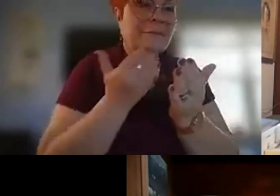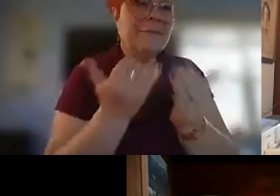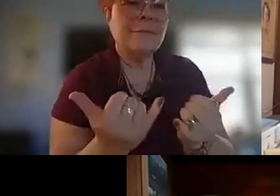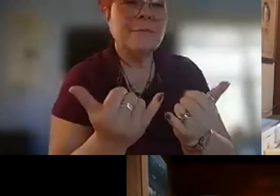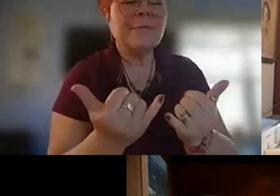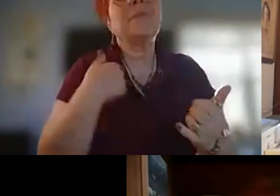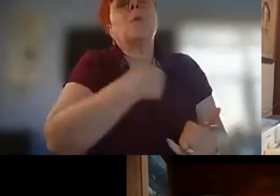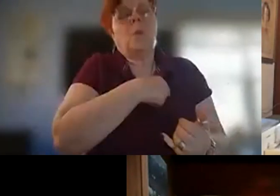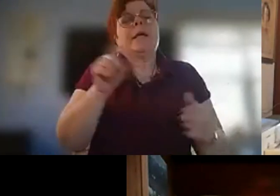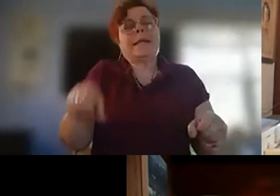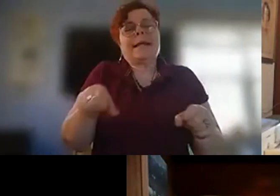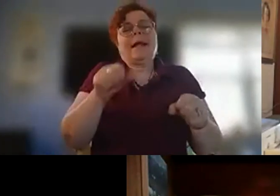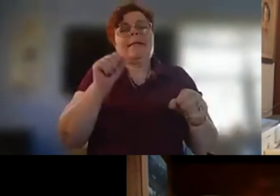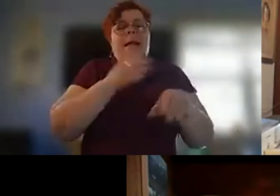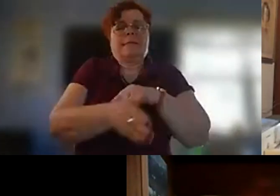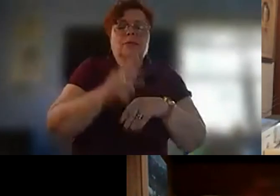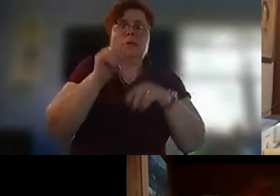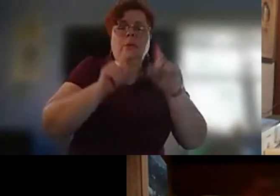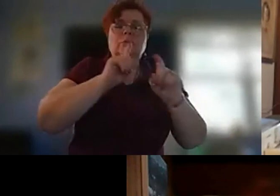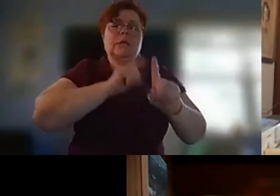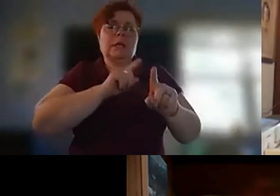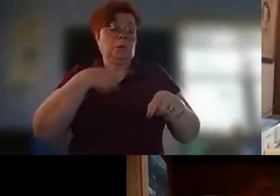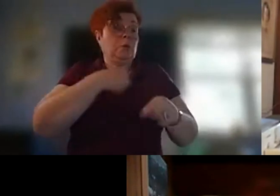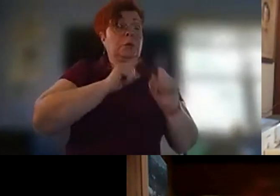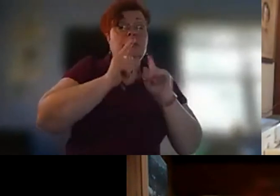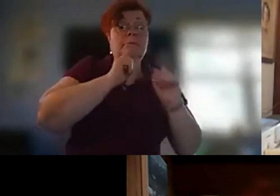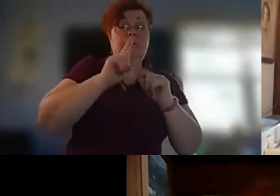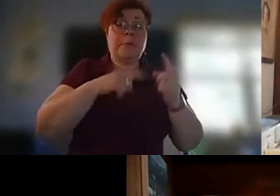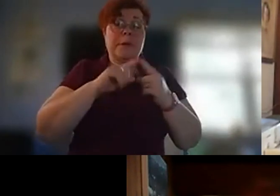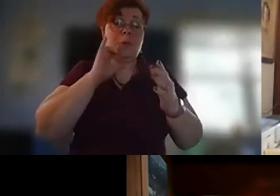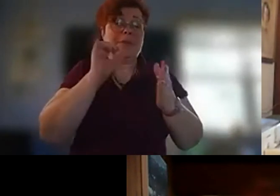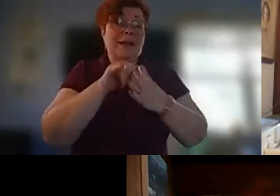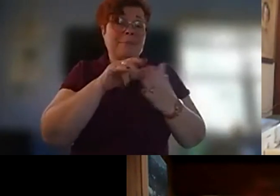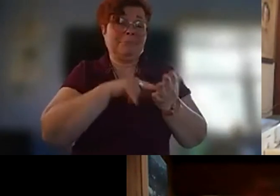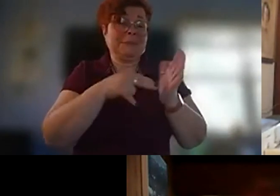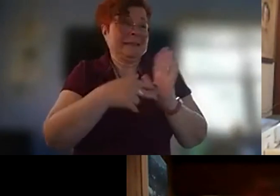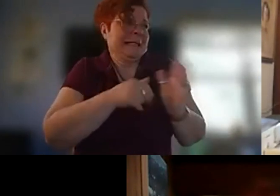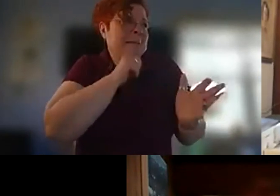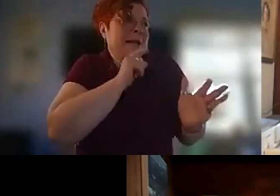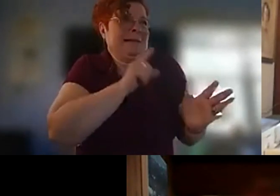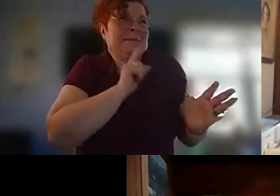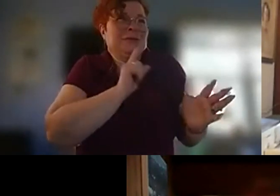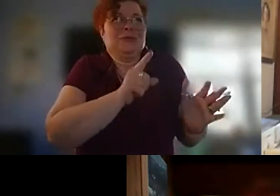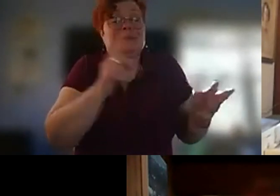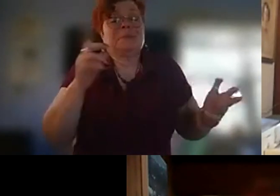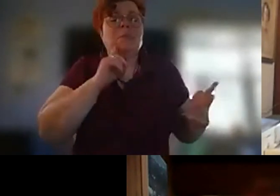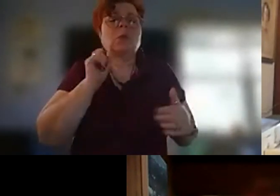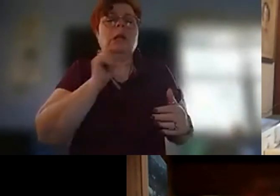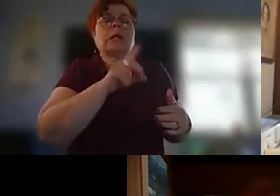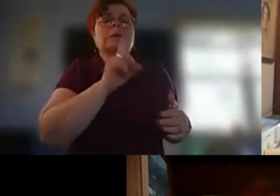after the q a we could talk a bit about uh what that is i'm not even sure and in the q a we can ask deborah whether or not that was on her mind